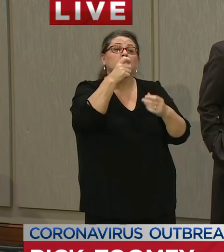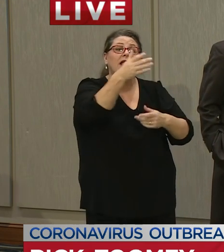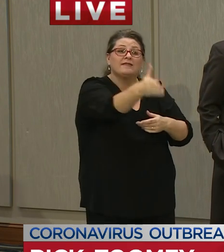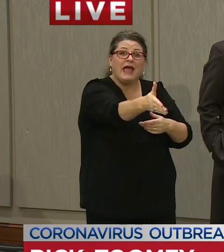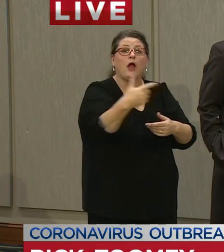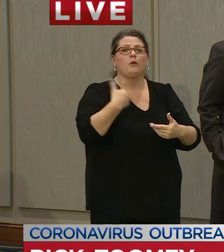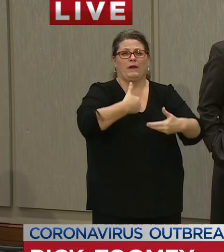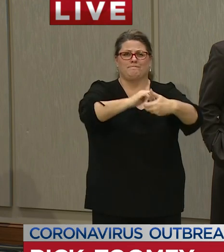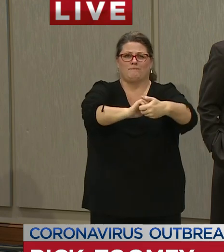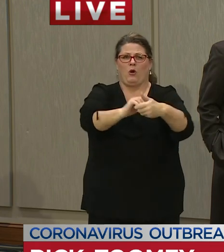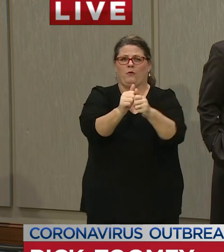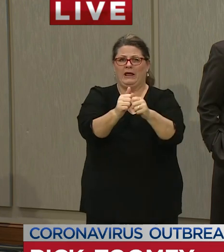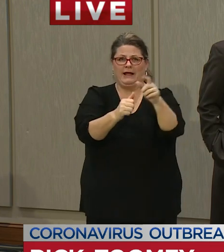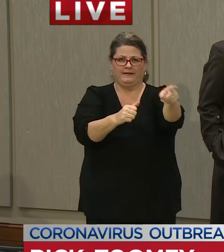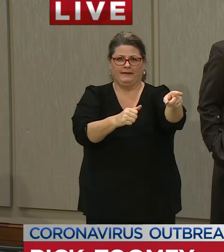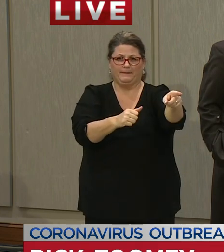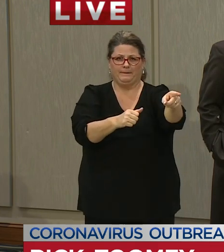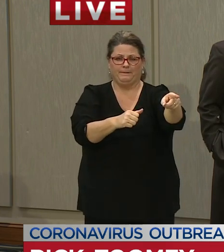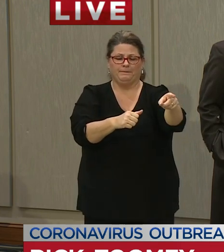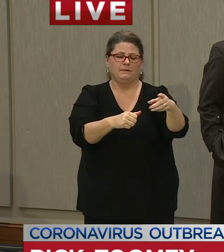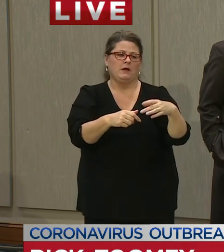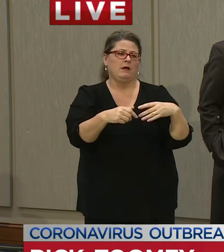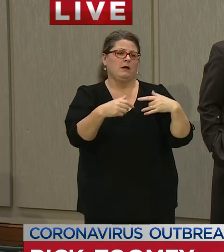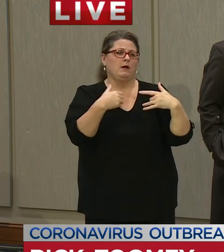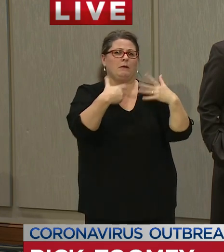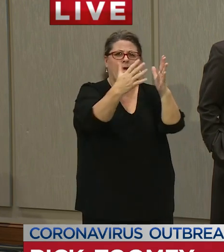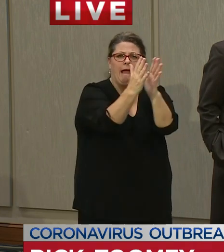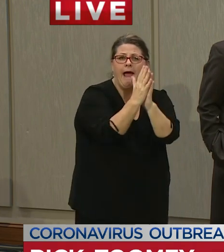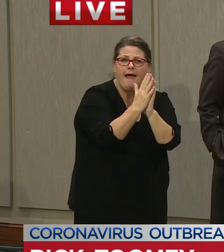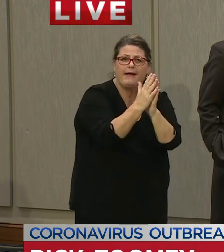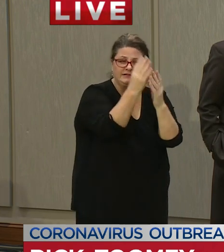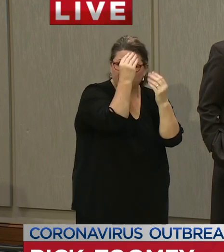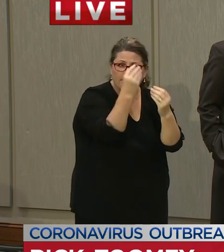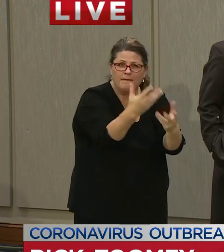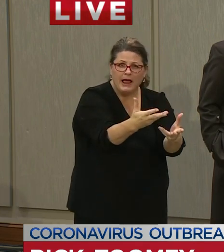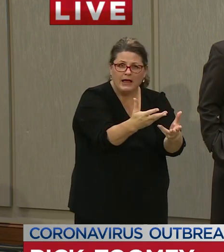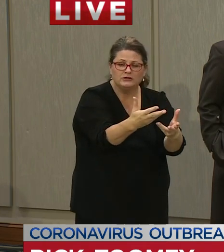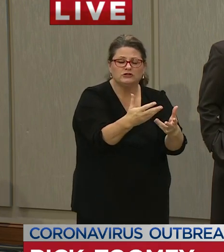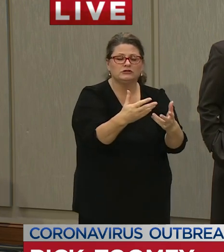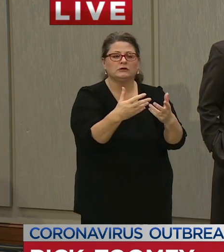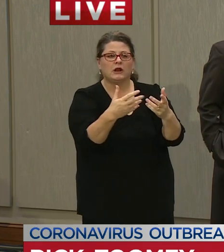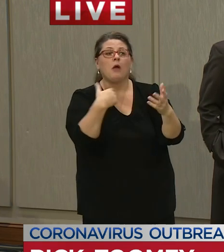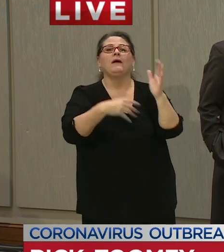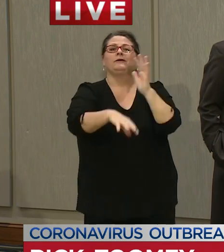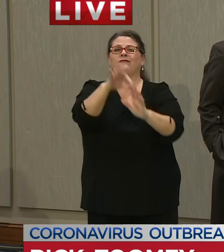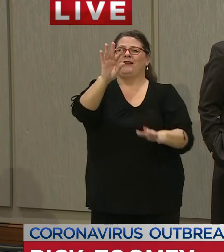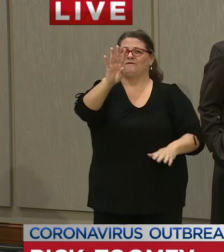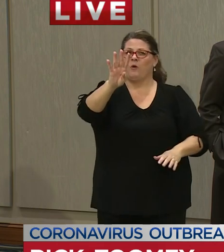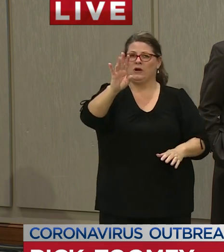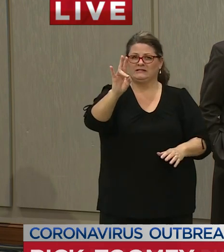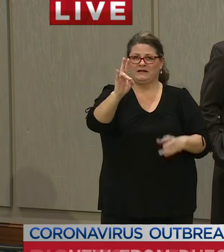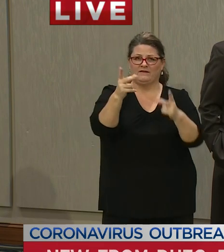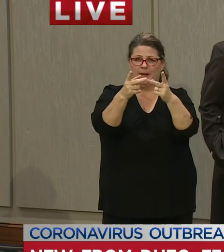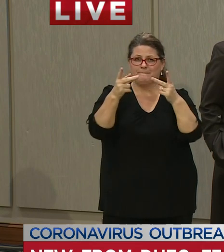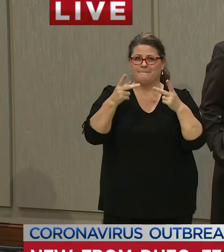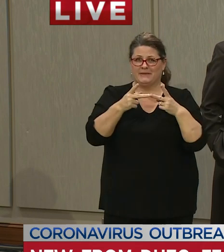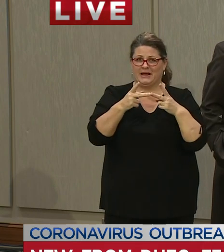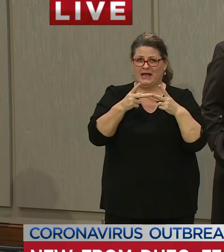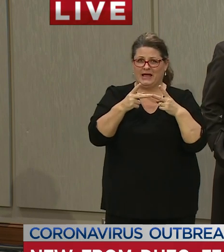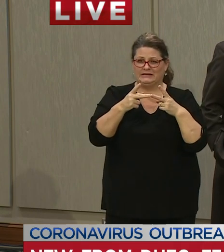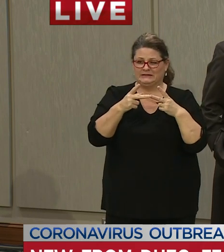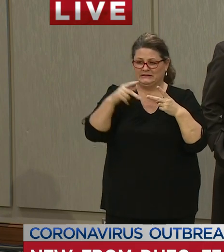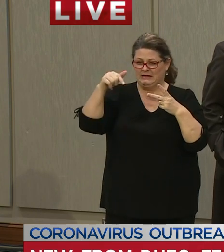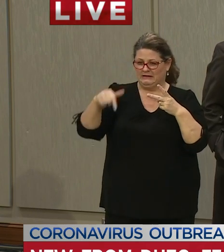through contacts and asking for information identified 47 sites that are scheduled in the next